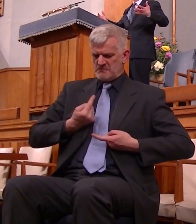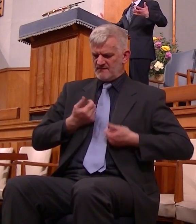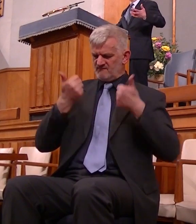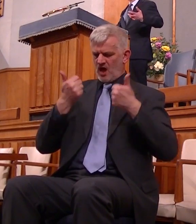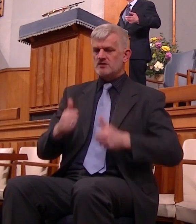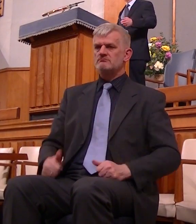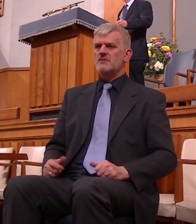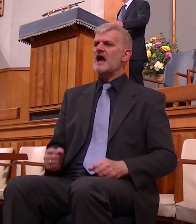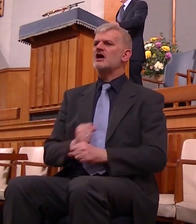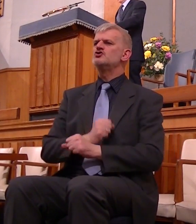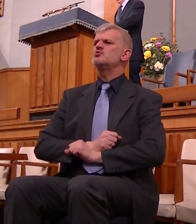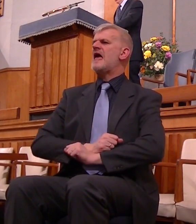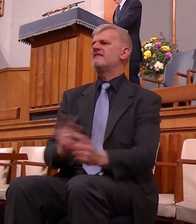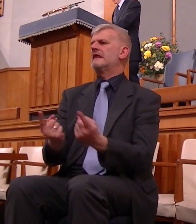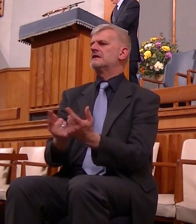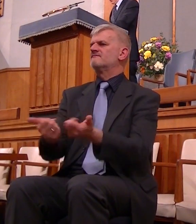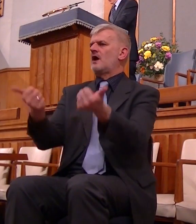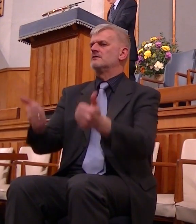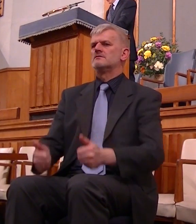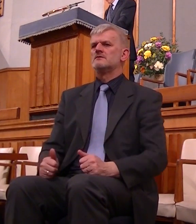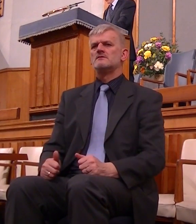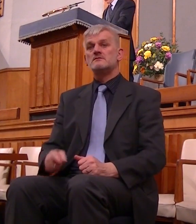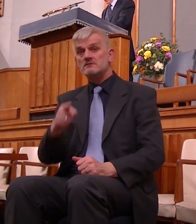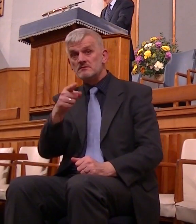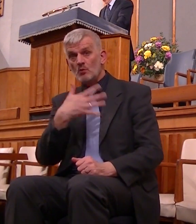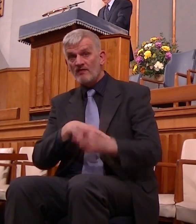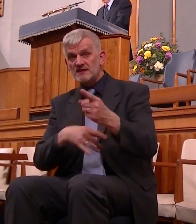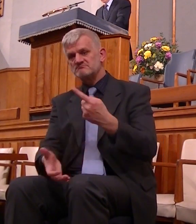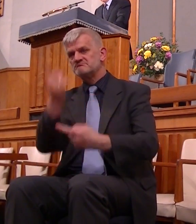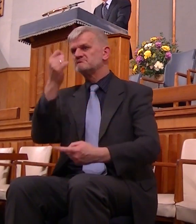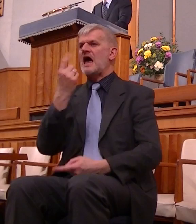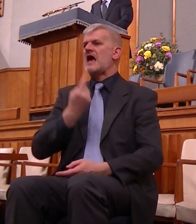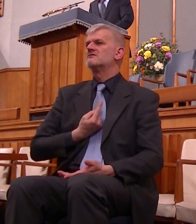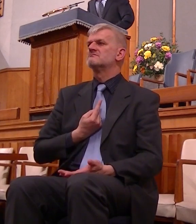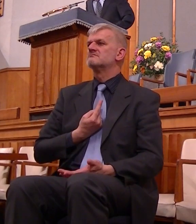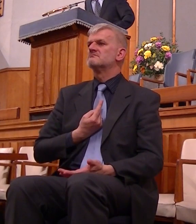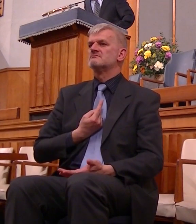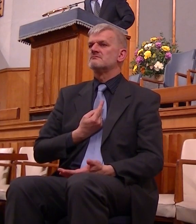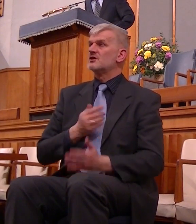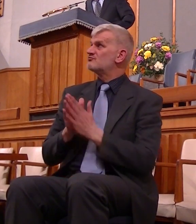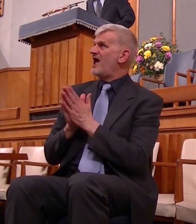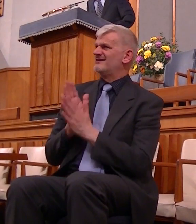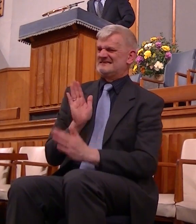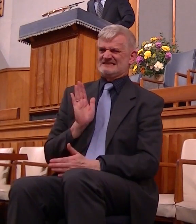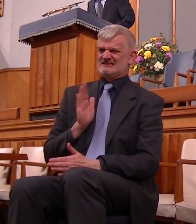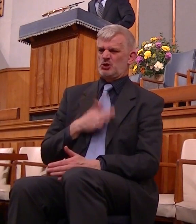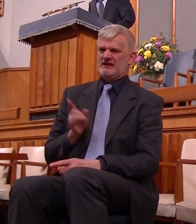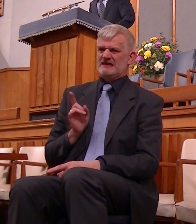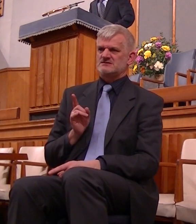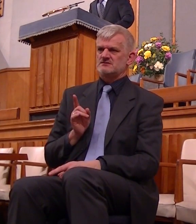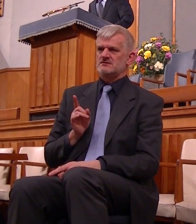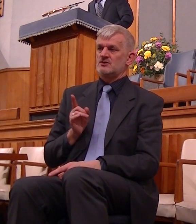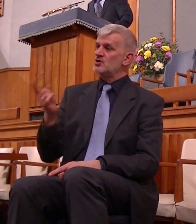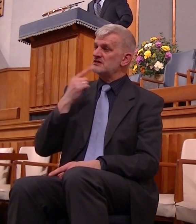am capable I can do and achieve and accomplish whatever I want I don't need to pray don't talk to